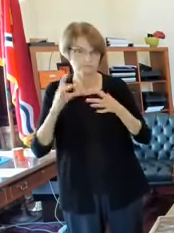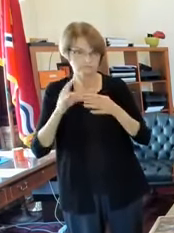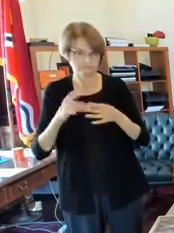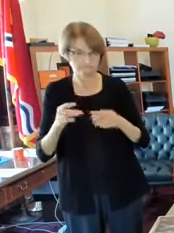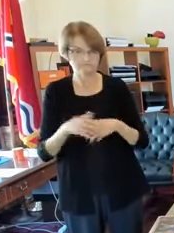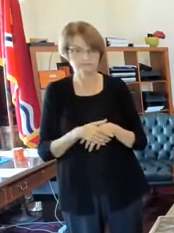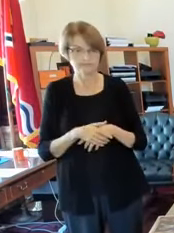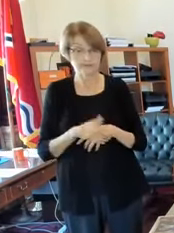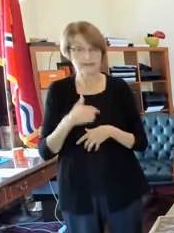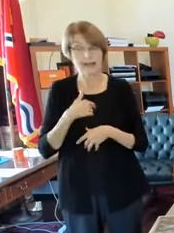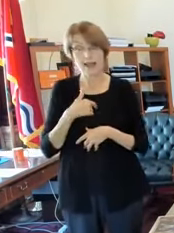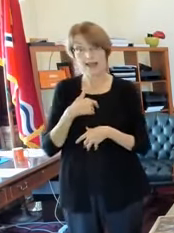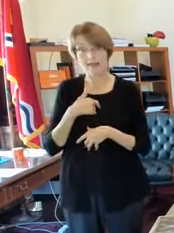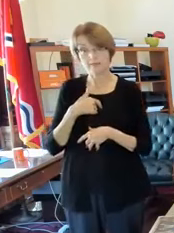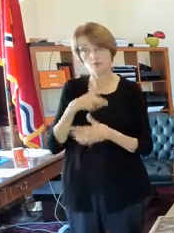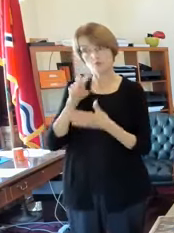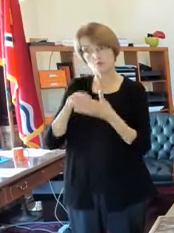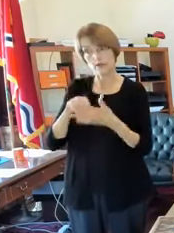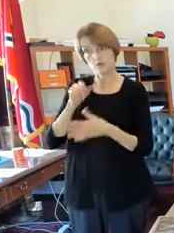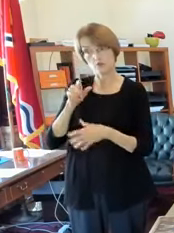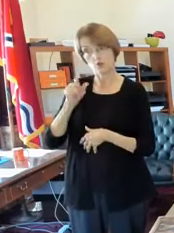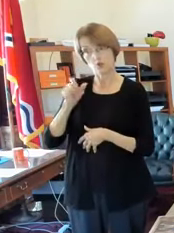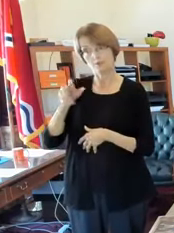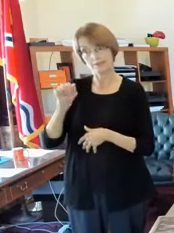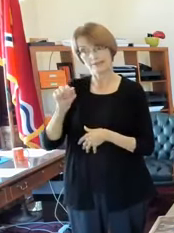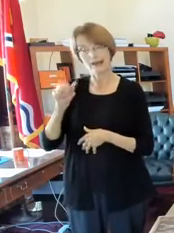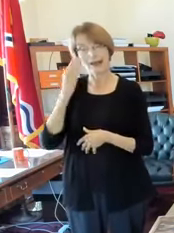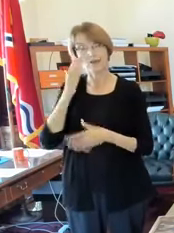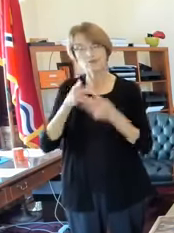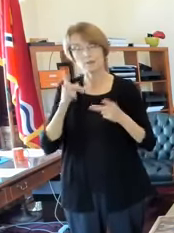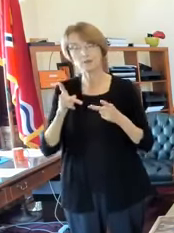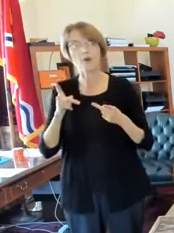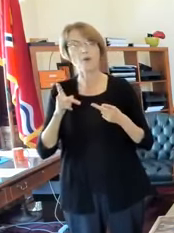read social media, too. I know some of you are unhappy because it's ugly.